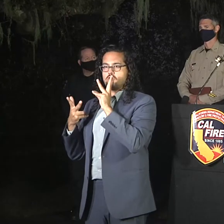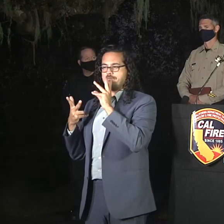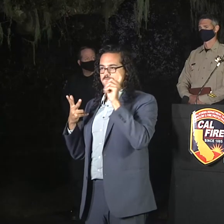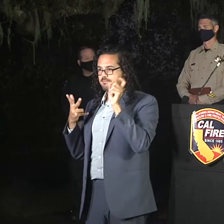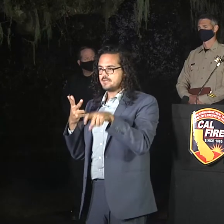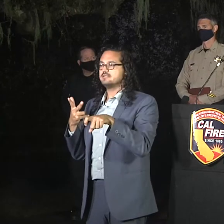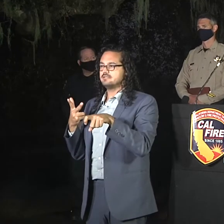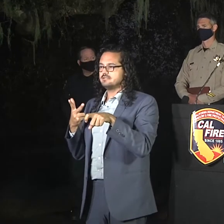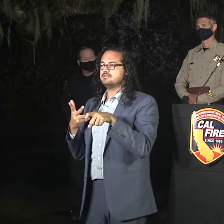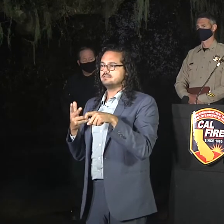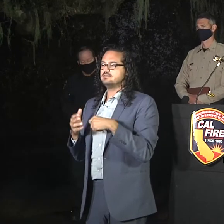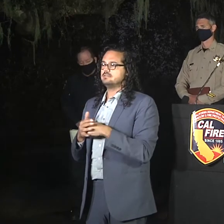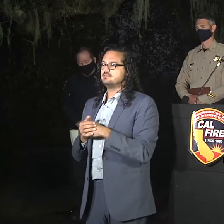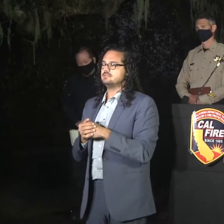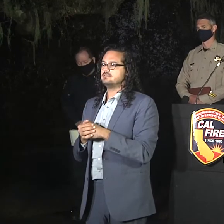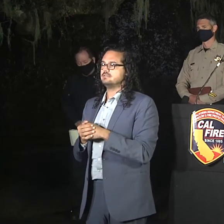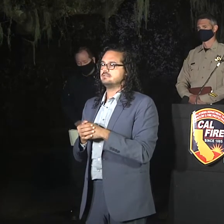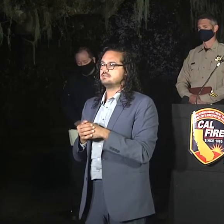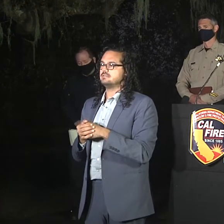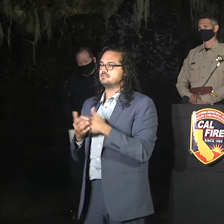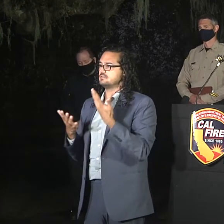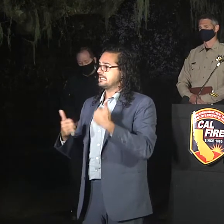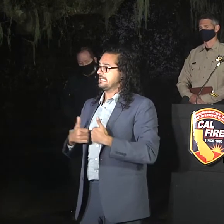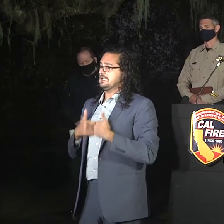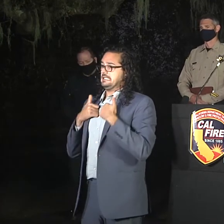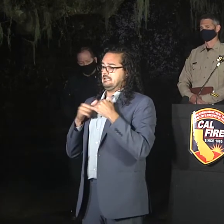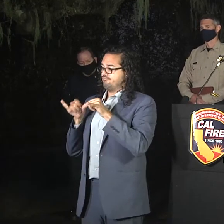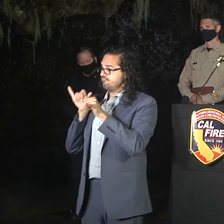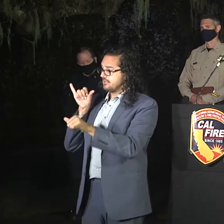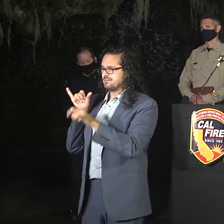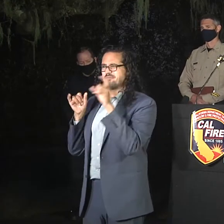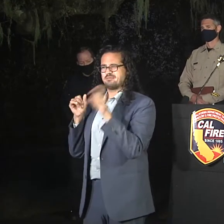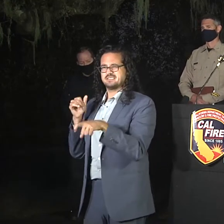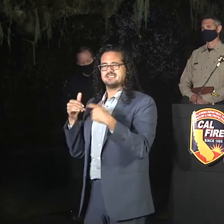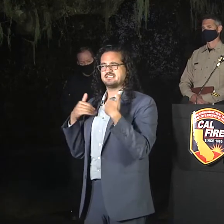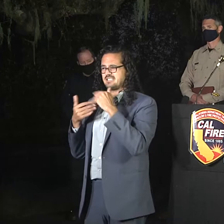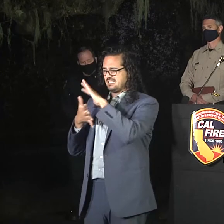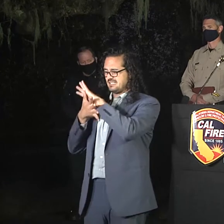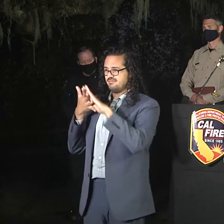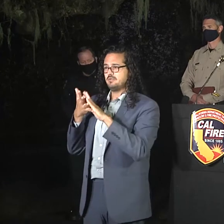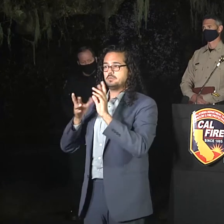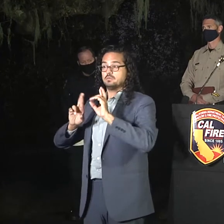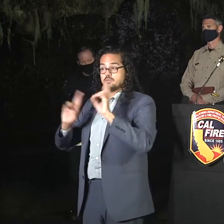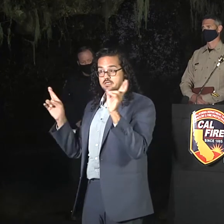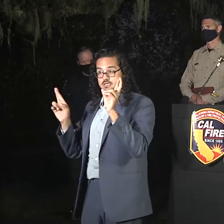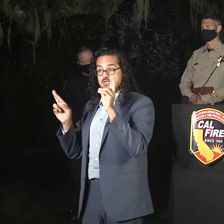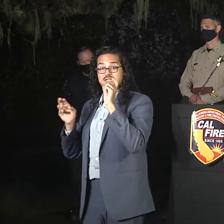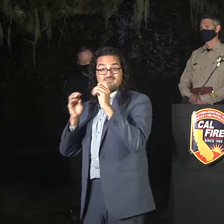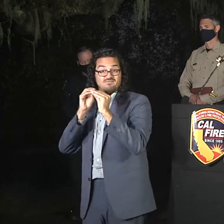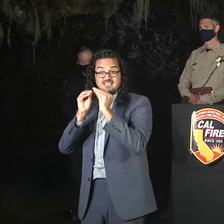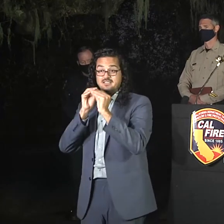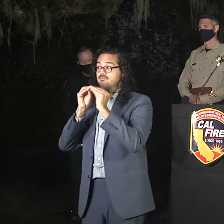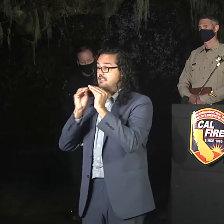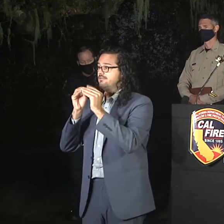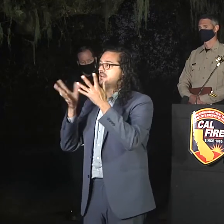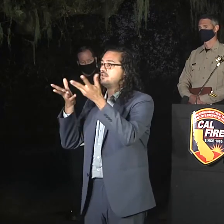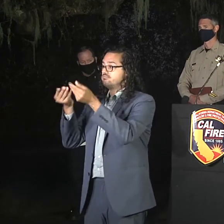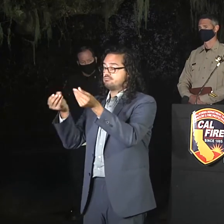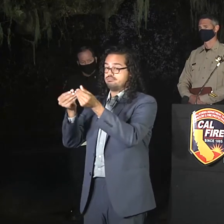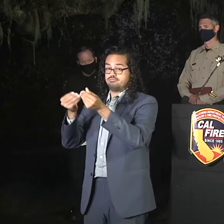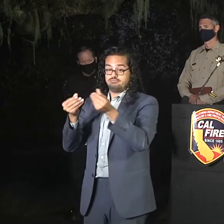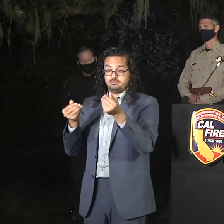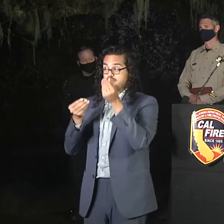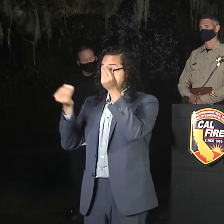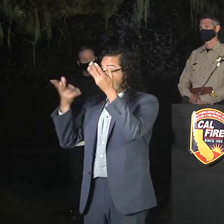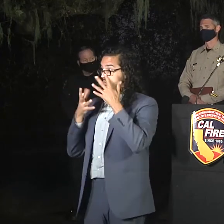So that's the pieces that we're going to continue to work on. Identifying those, fixing any issues and getting these folks back to